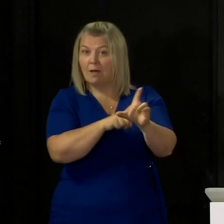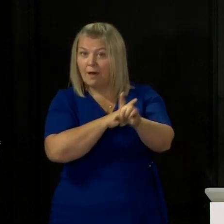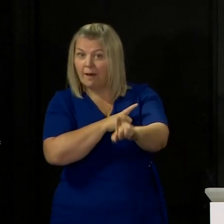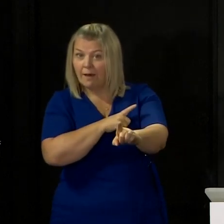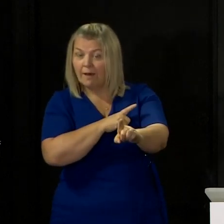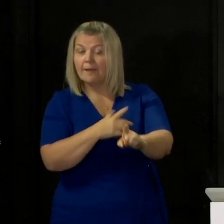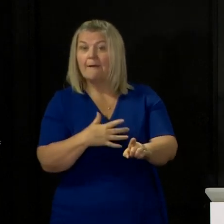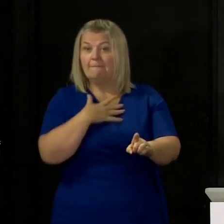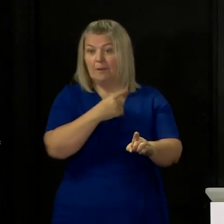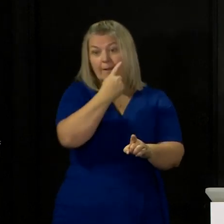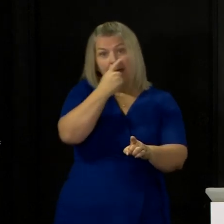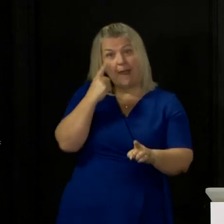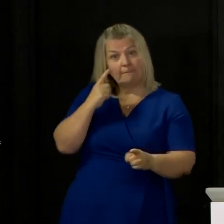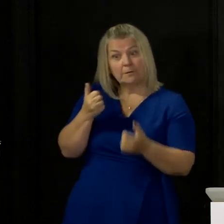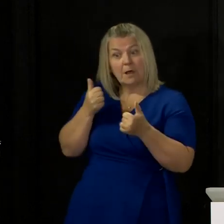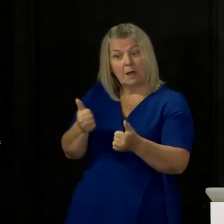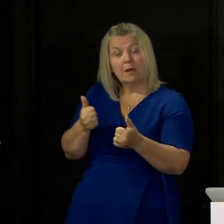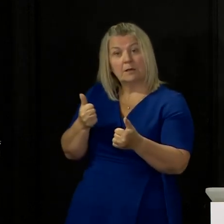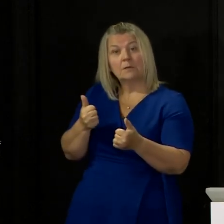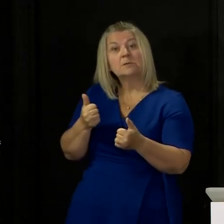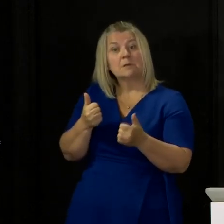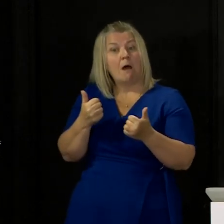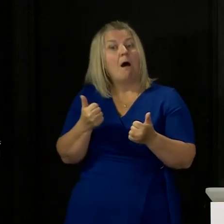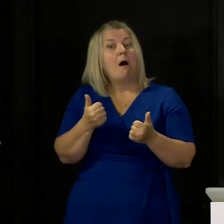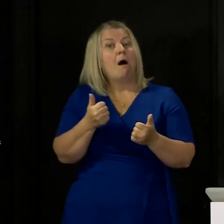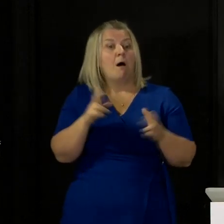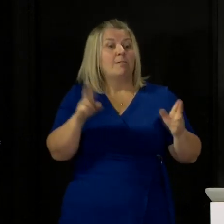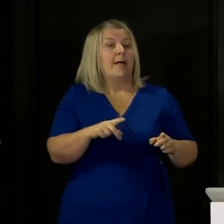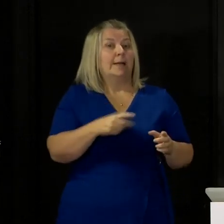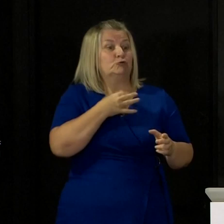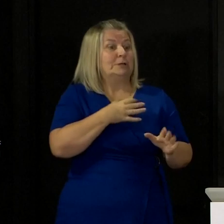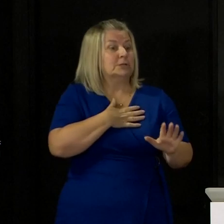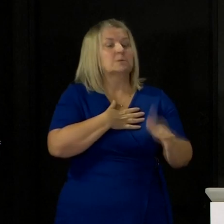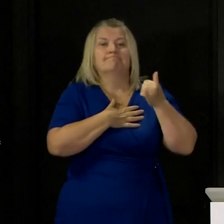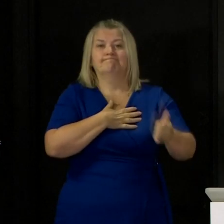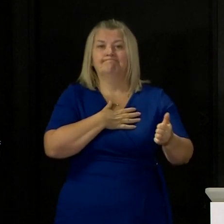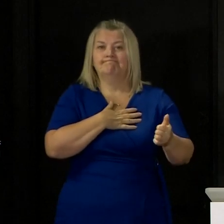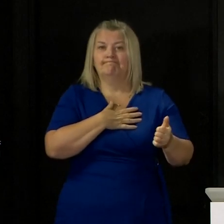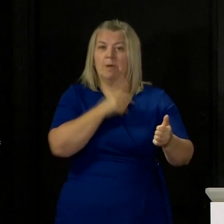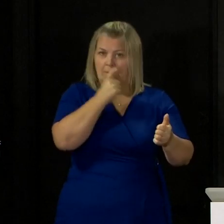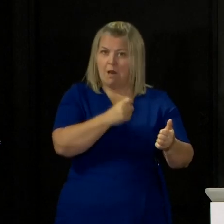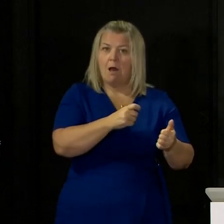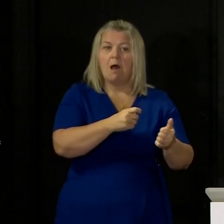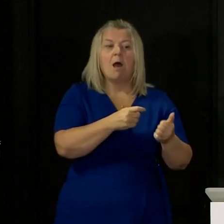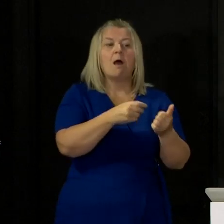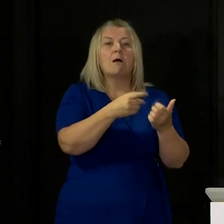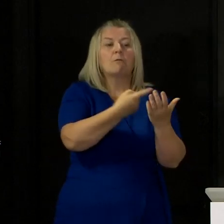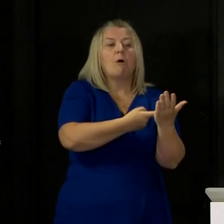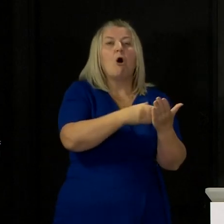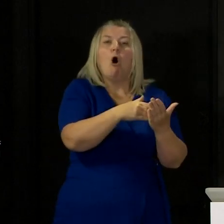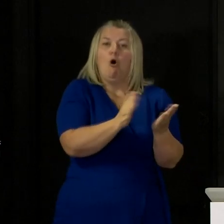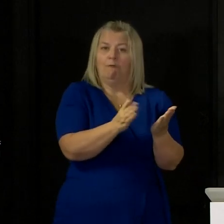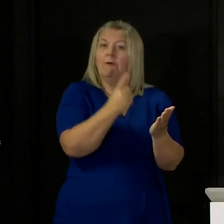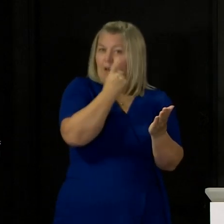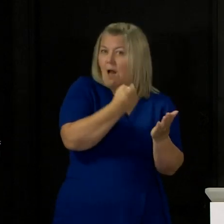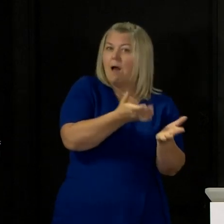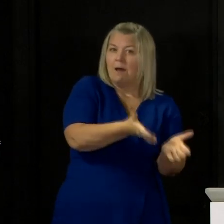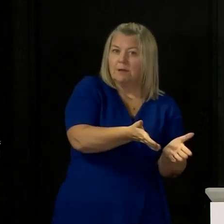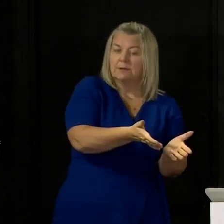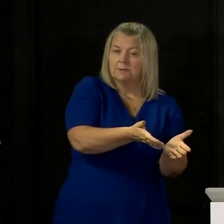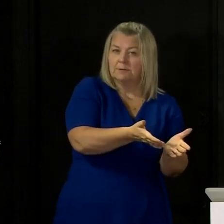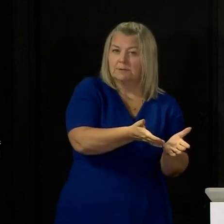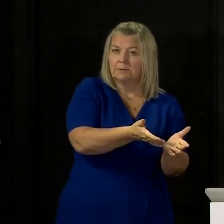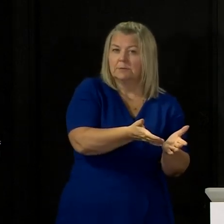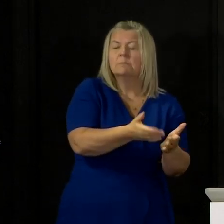evidence says that is possible and doesn't put you at greater risk and we will continue to work hard to make sure that by the